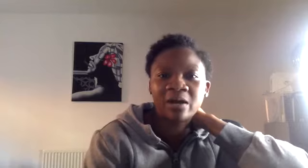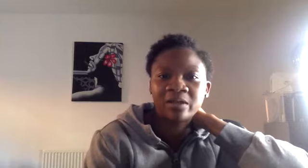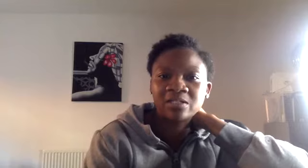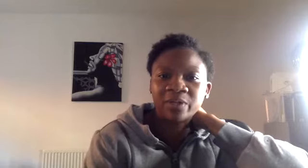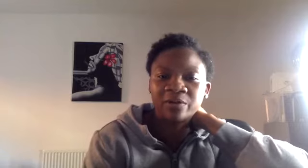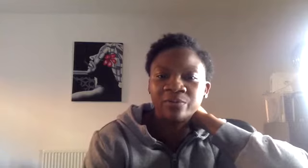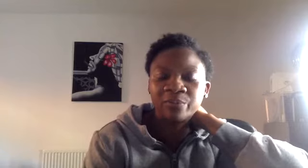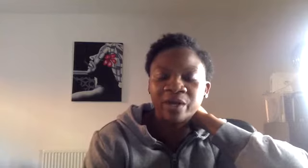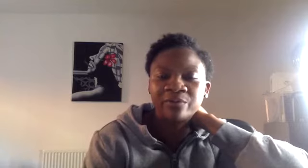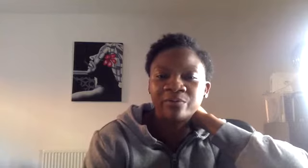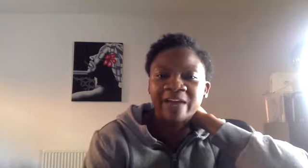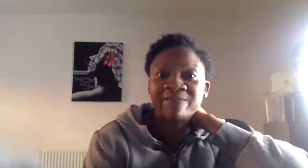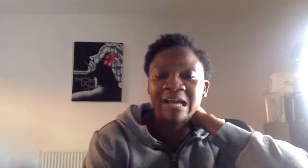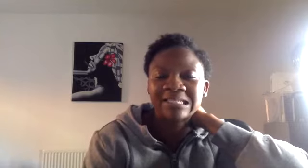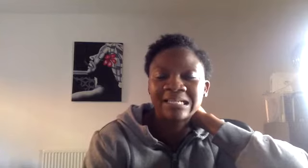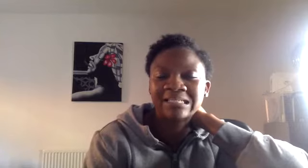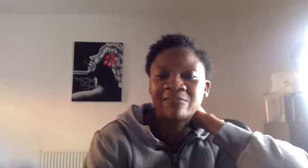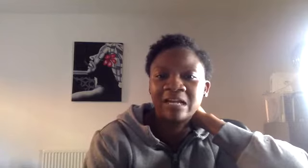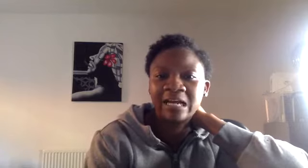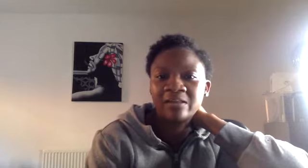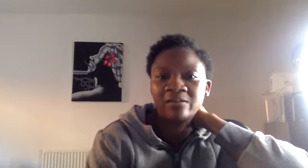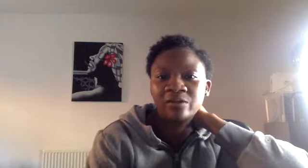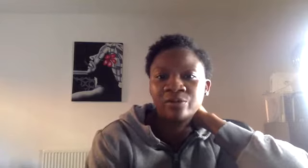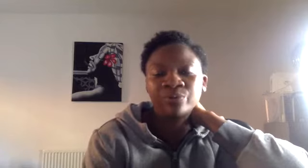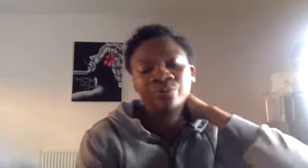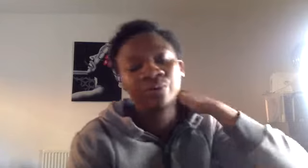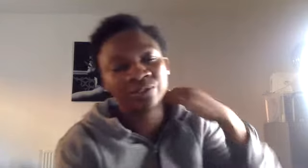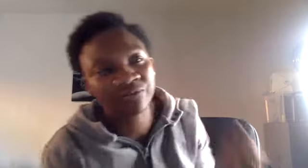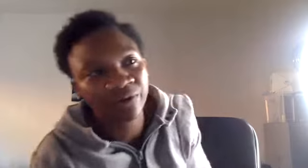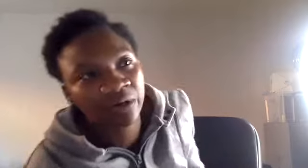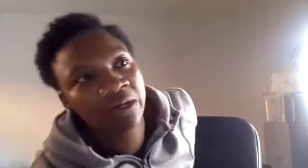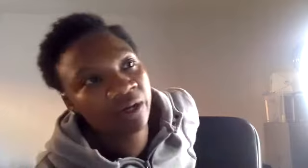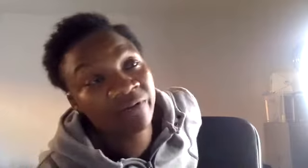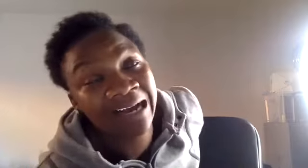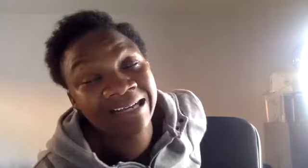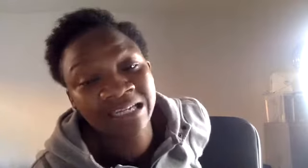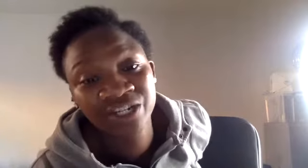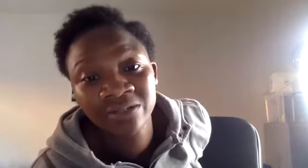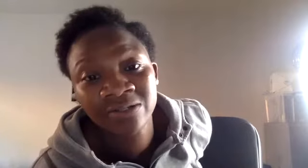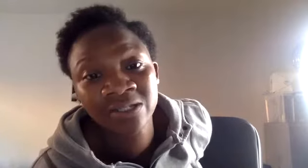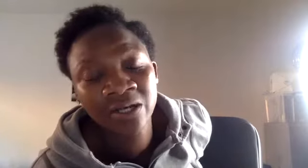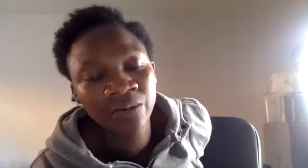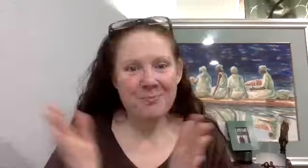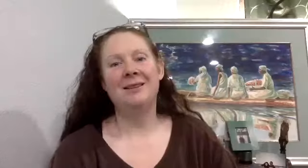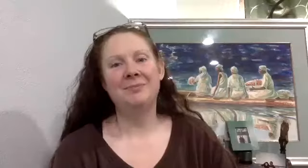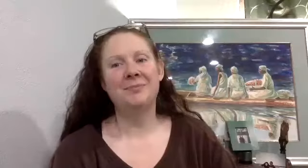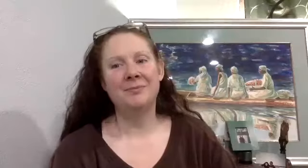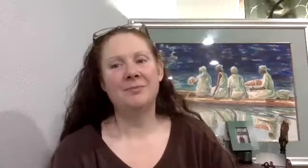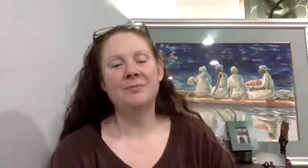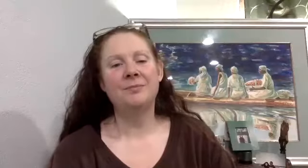this. So we don't, we don't invest necessarily in the root cause of, of our conditions. We spend lots of money on treating